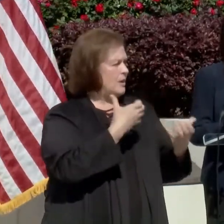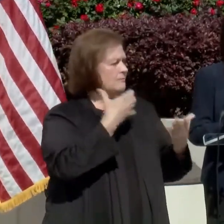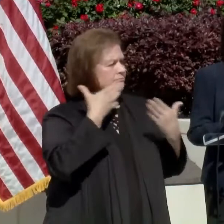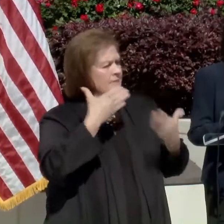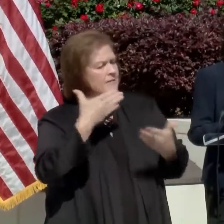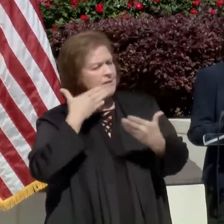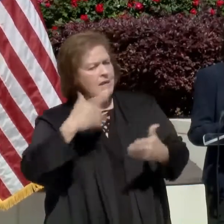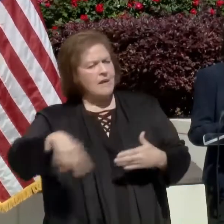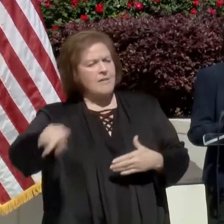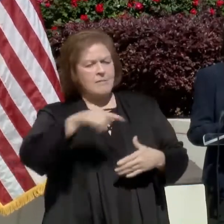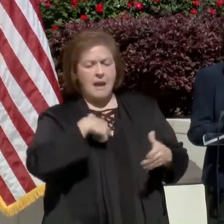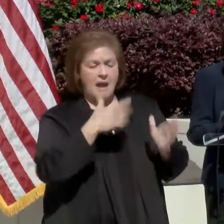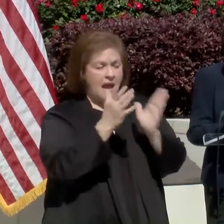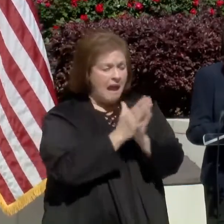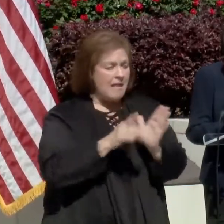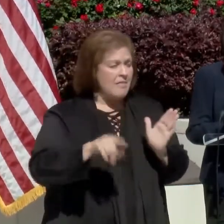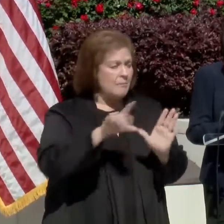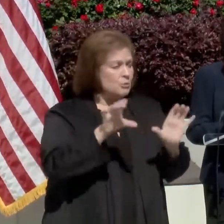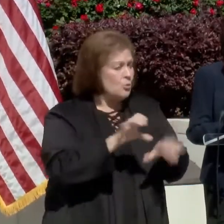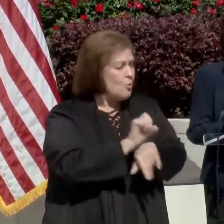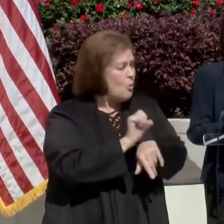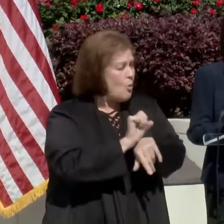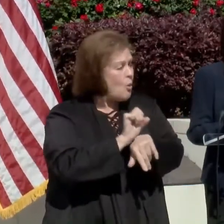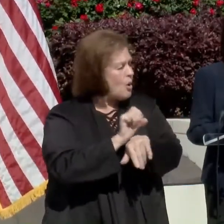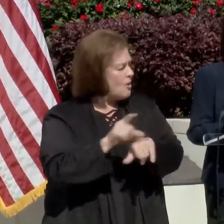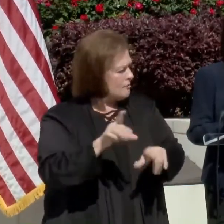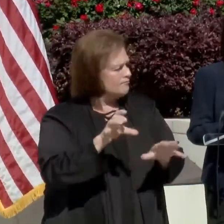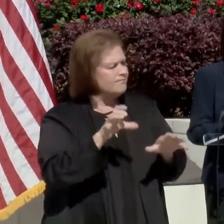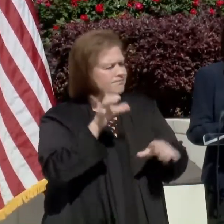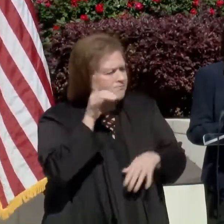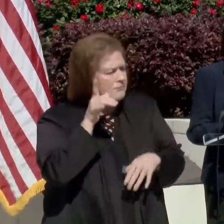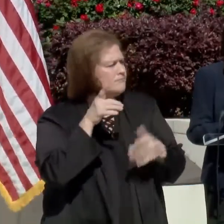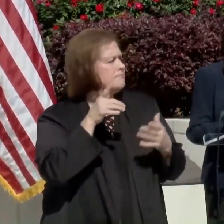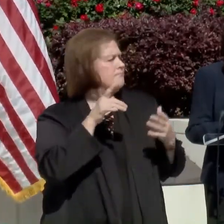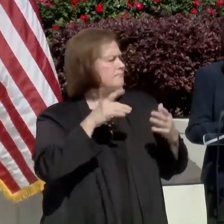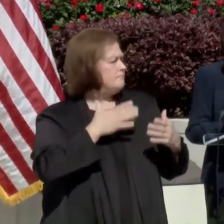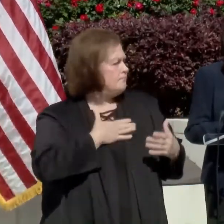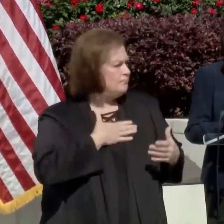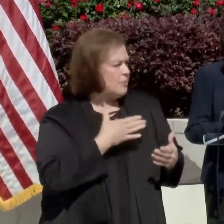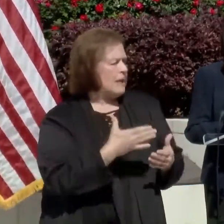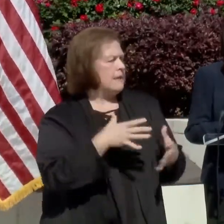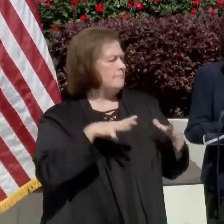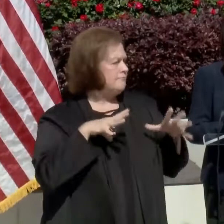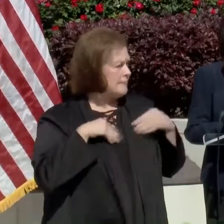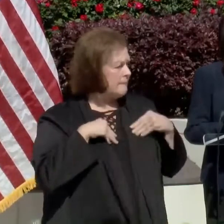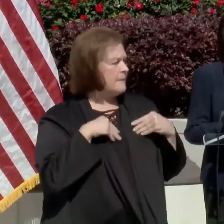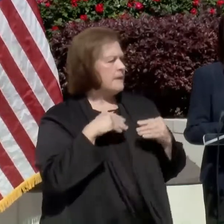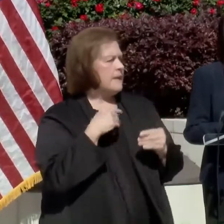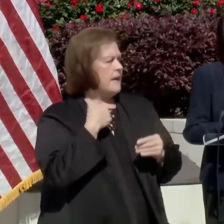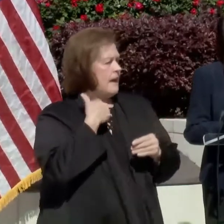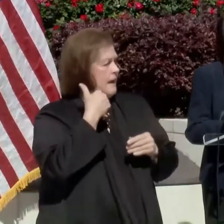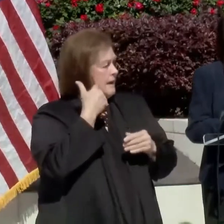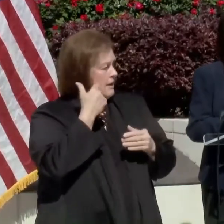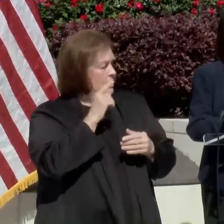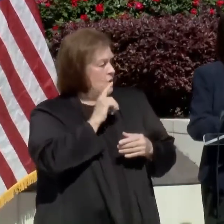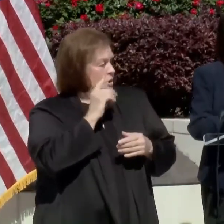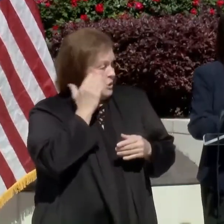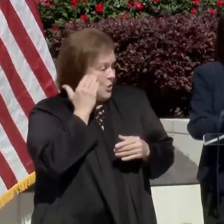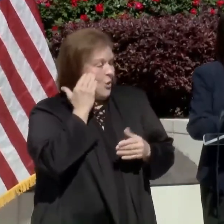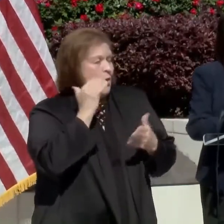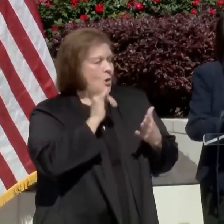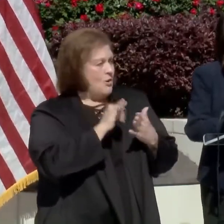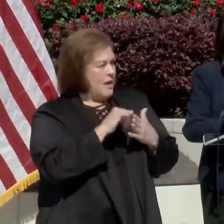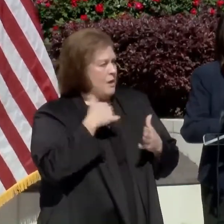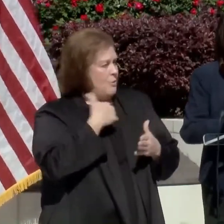shout out to them. Everything I've asked them to do, um, they have done and they have done it willingly. And even when I knew we wanted to really get in